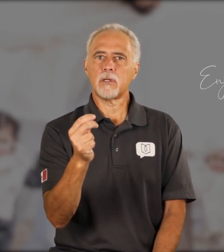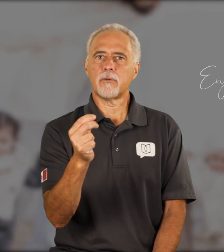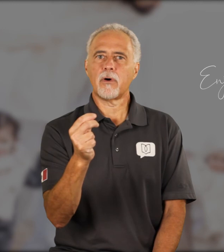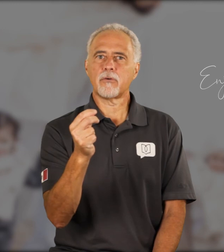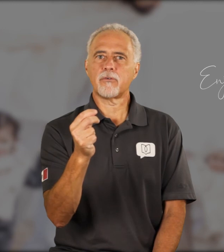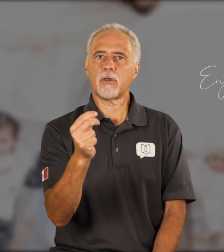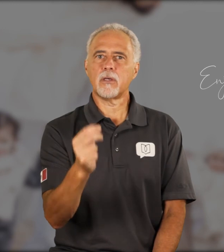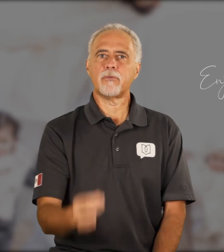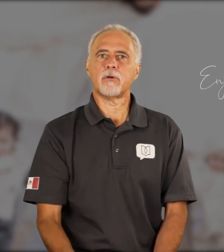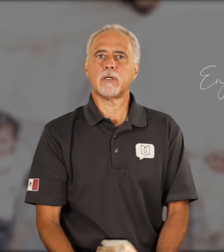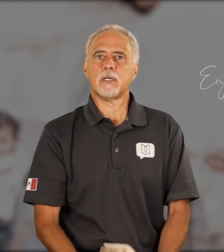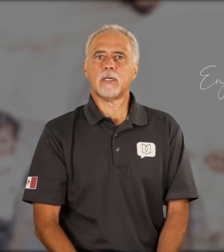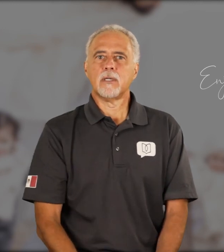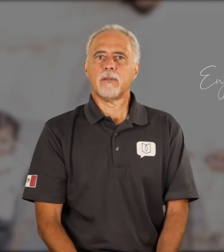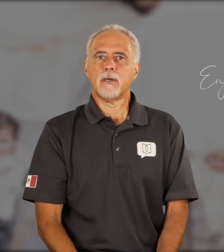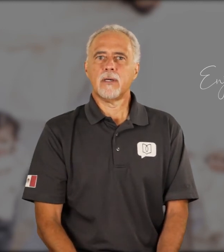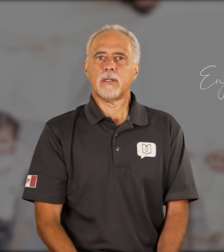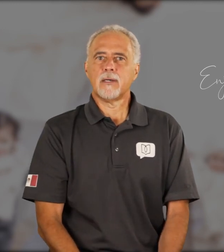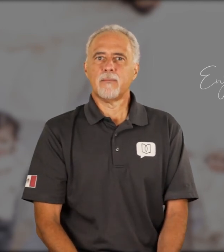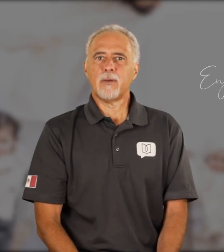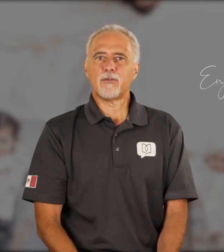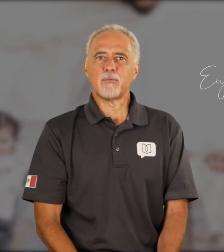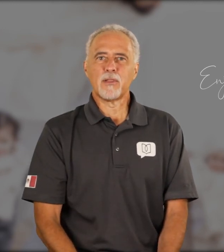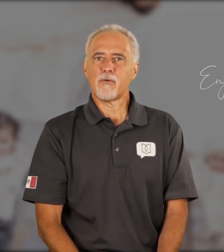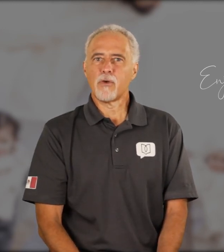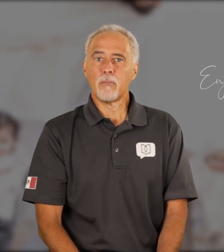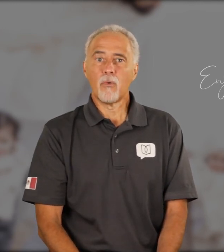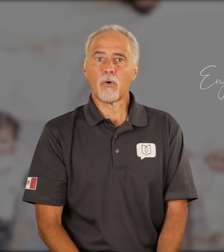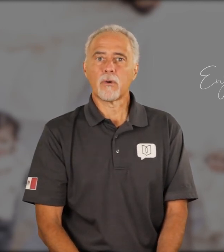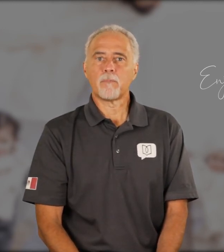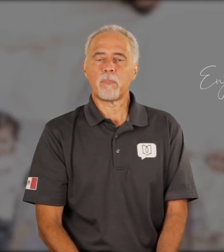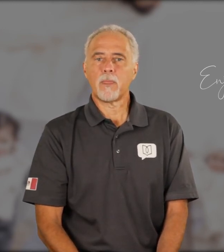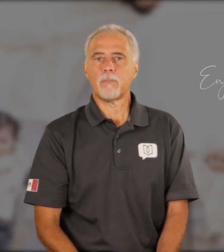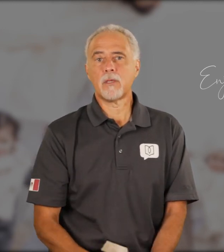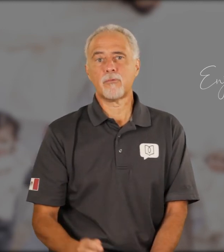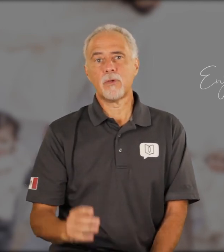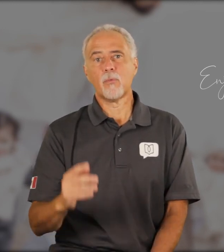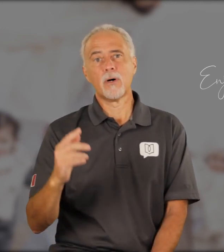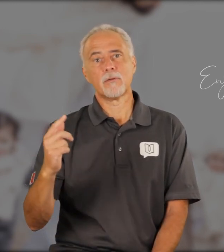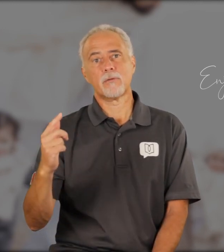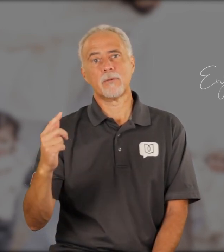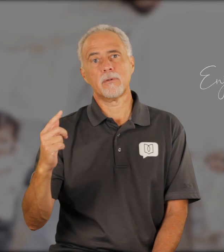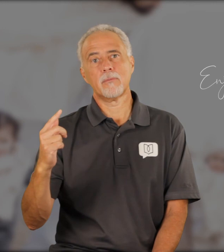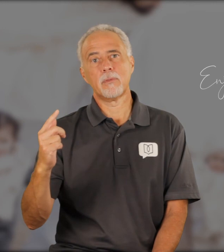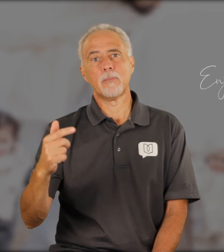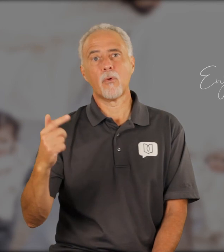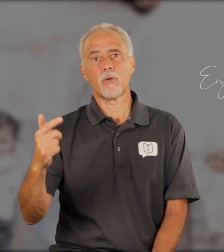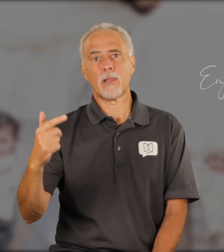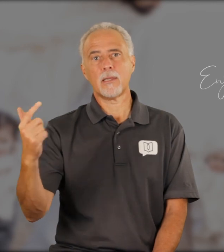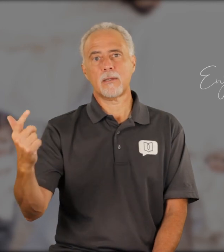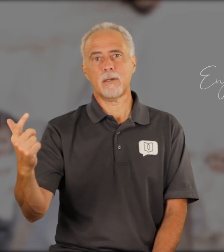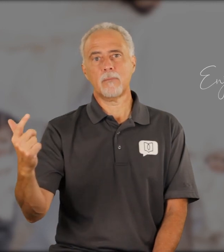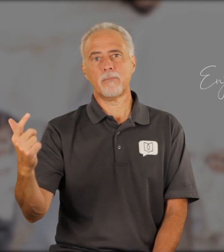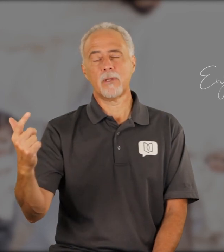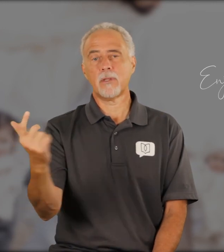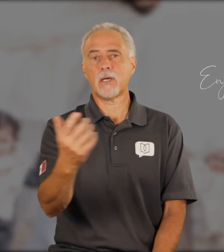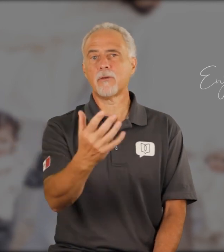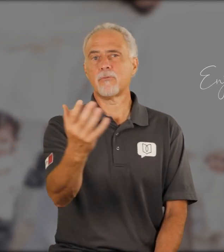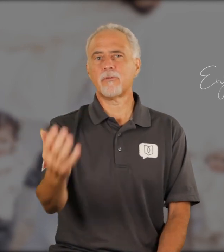of our Savior that makes me love him more, that makes me want to be more like him, that helps me